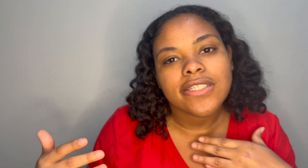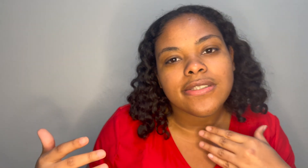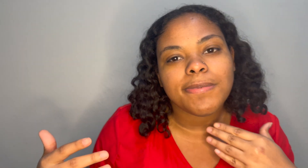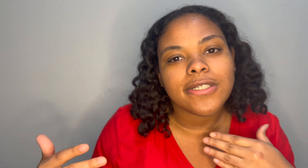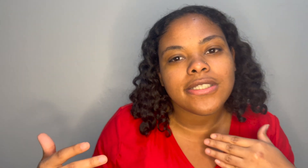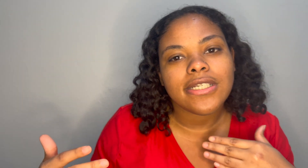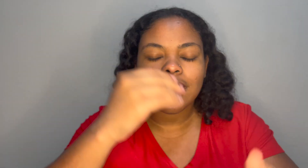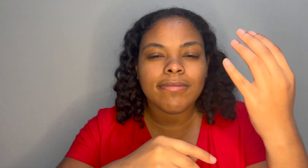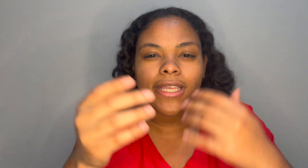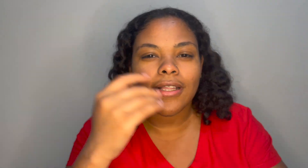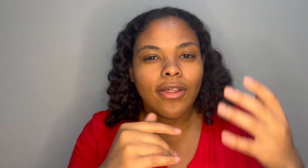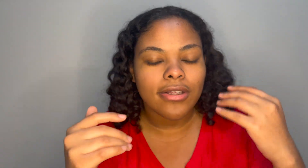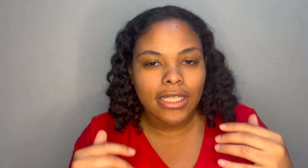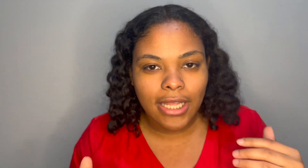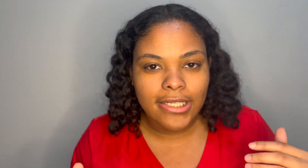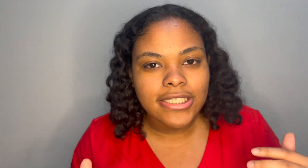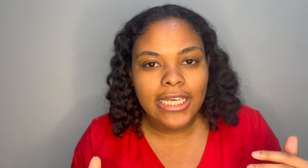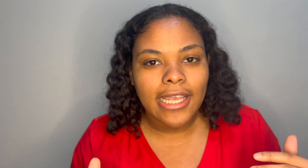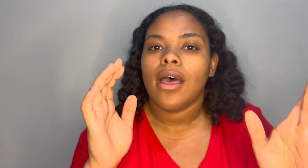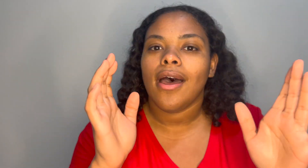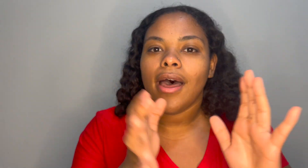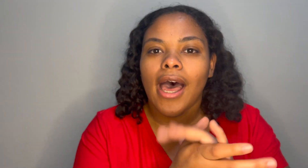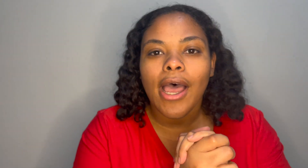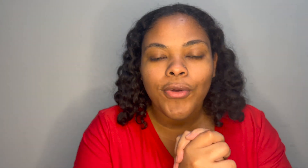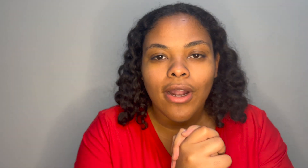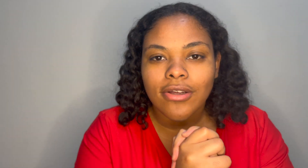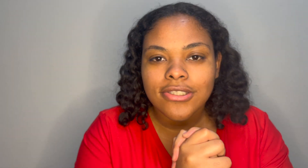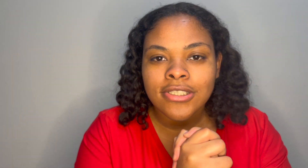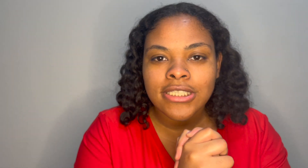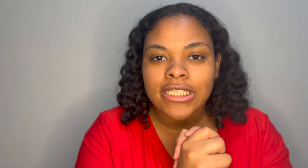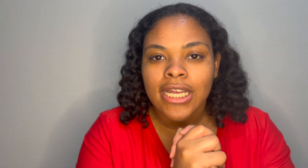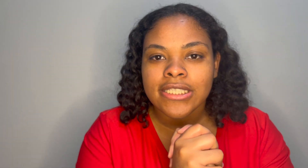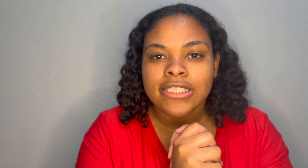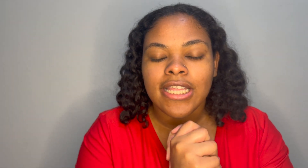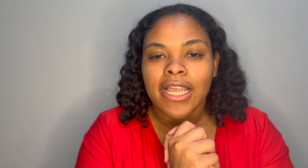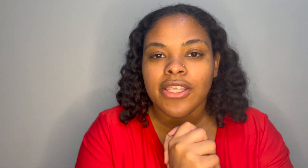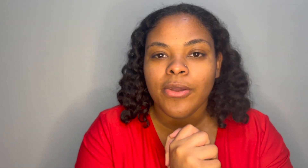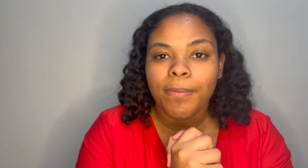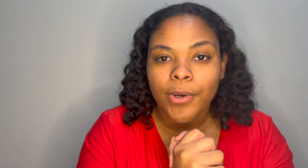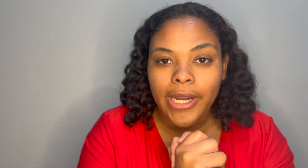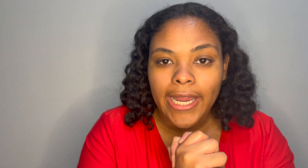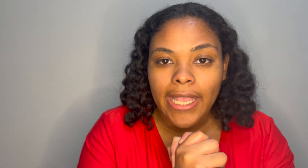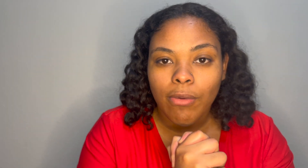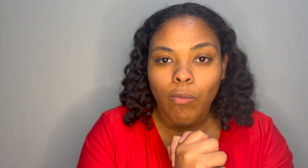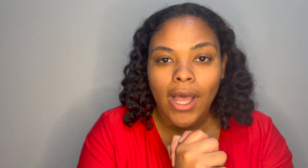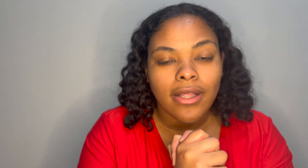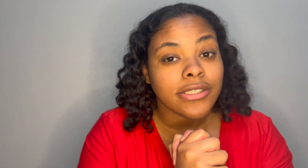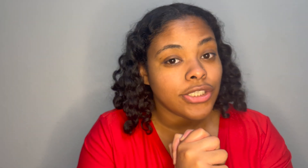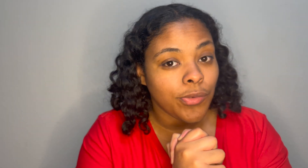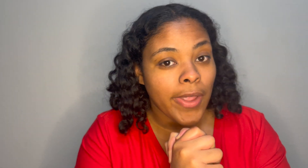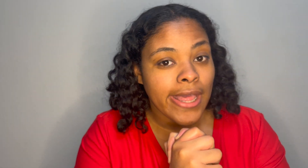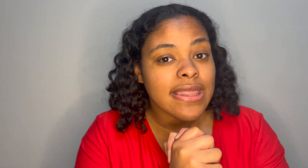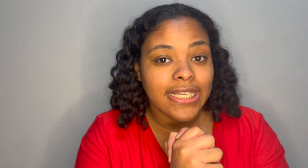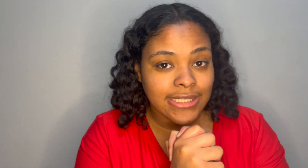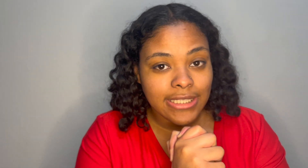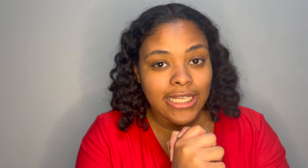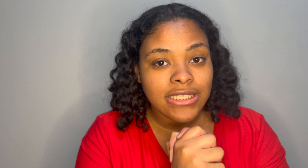person something along the lines of that i would also suggest that you pray while doing this list